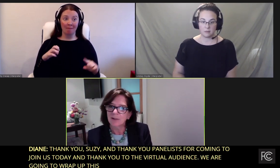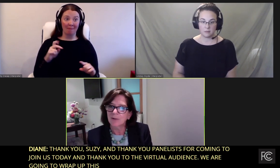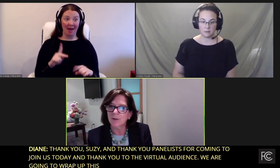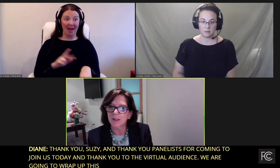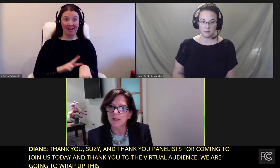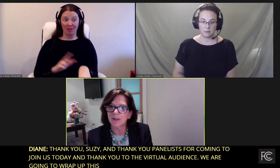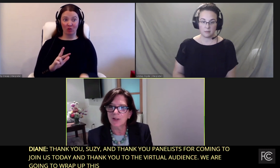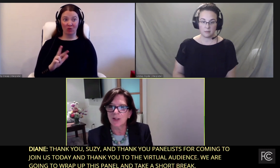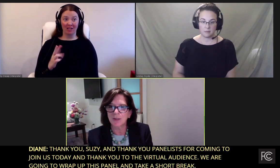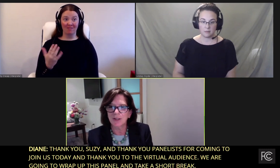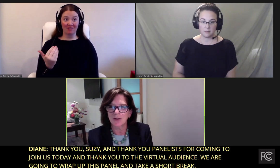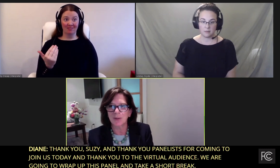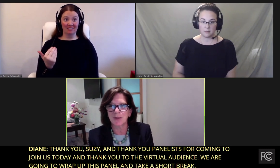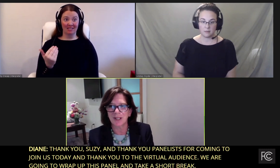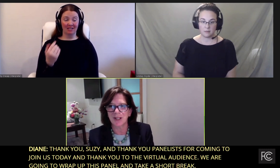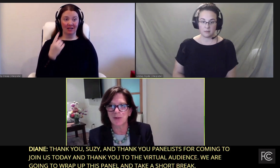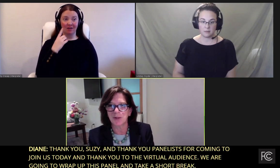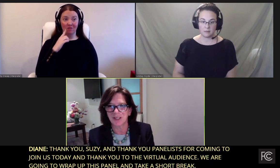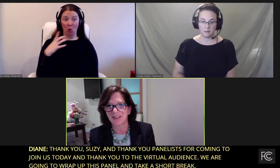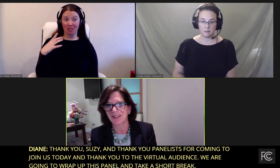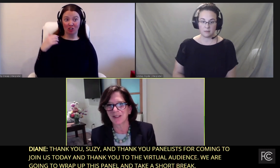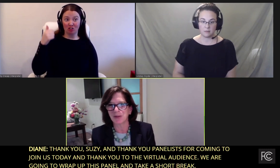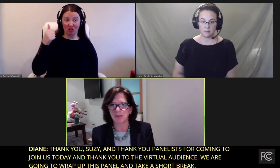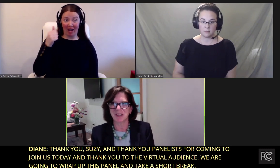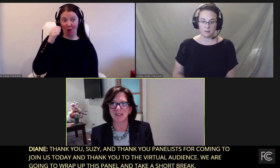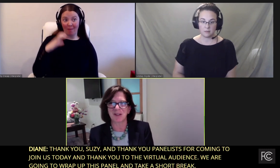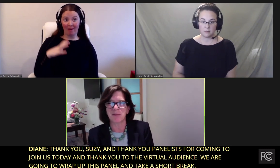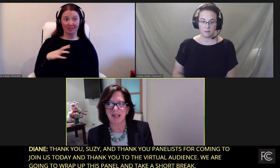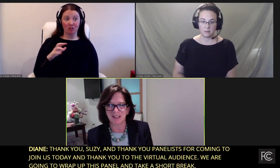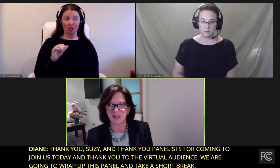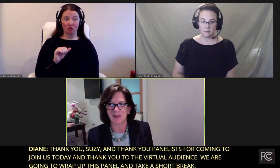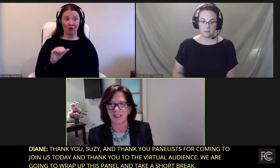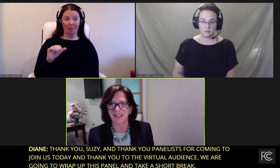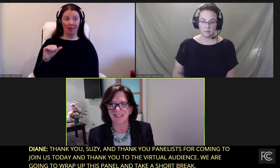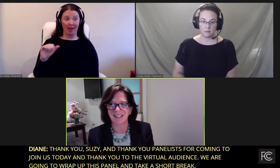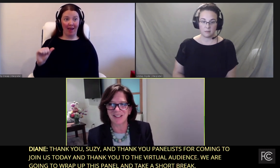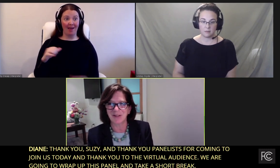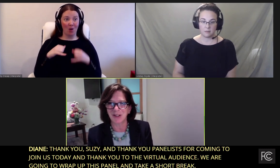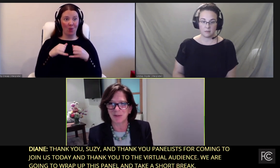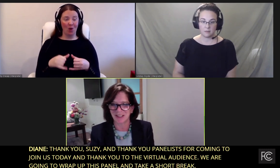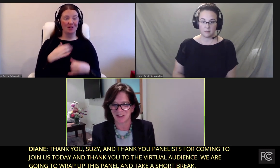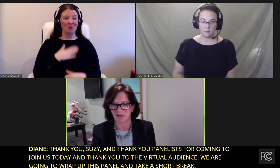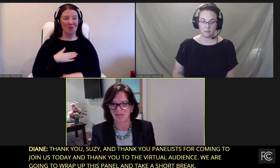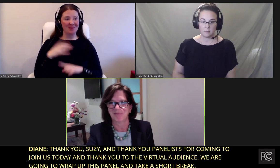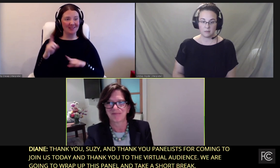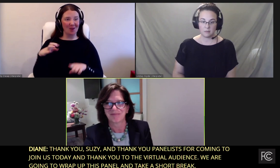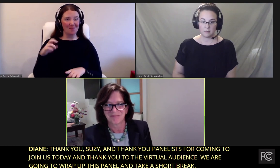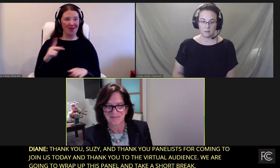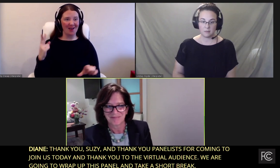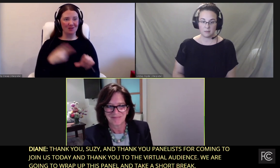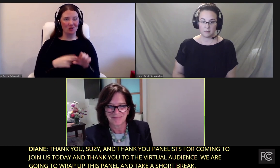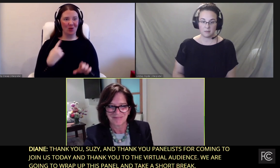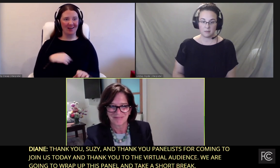for the Chairman's AAA Awards. So please come back and join us. Thank you very much.